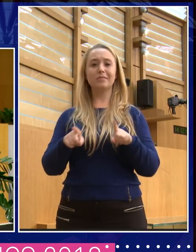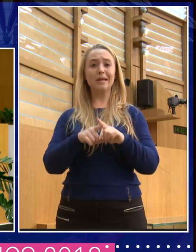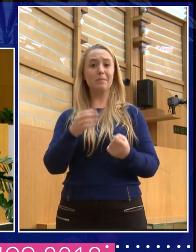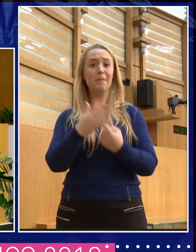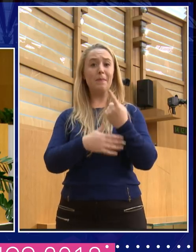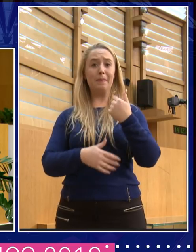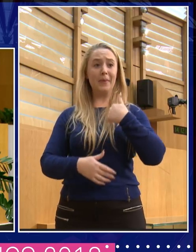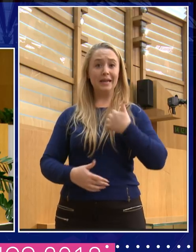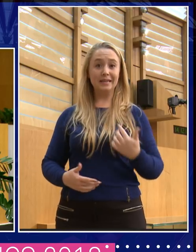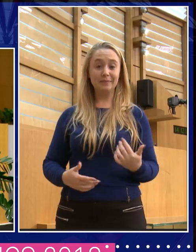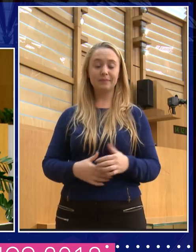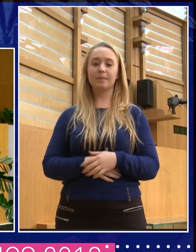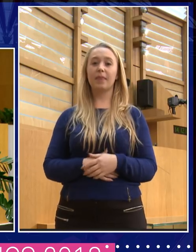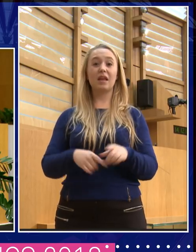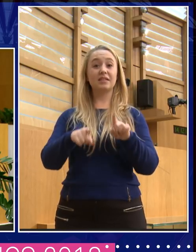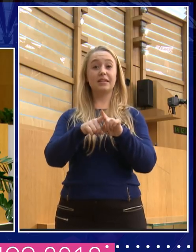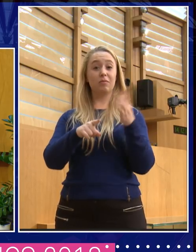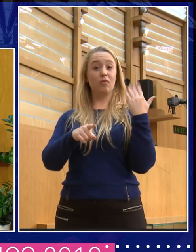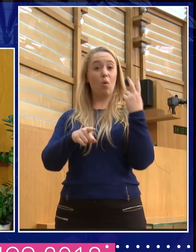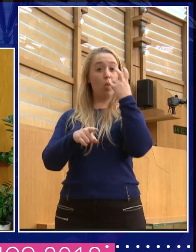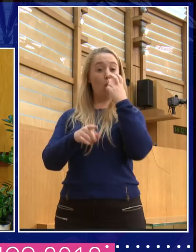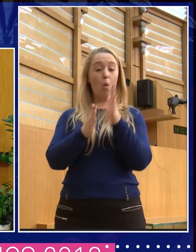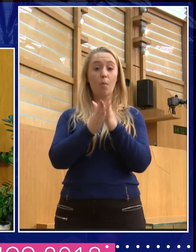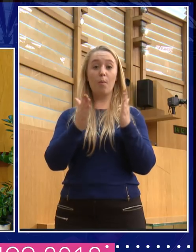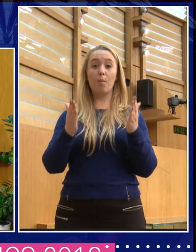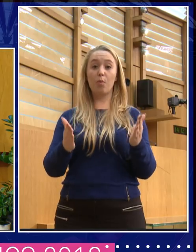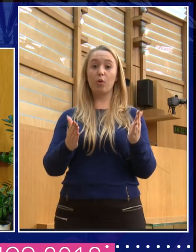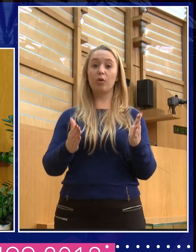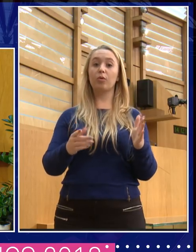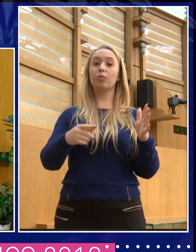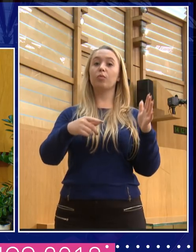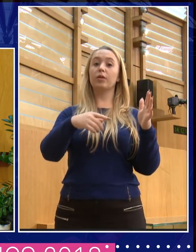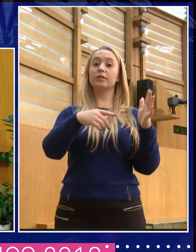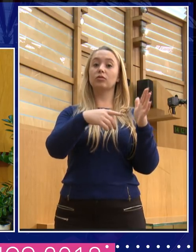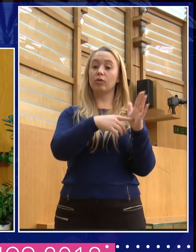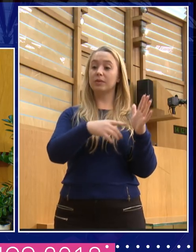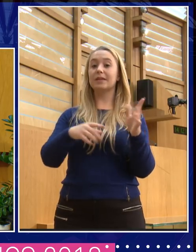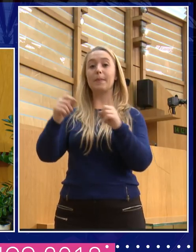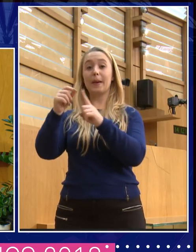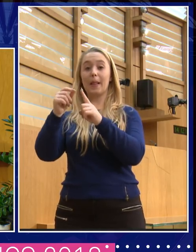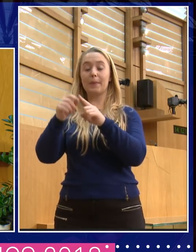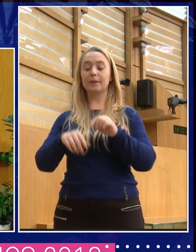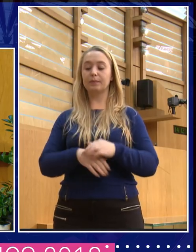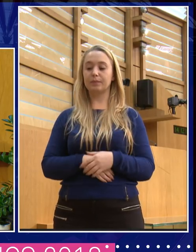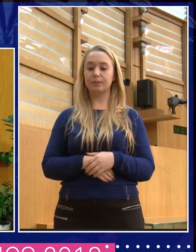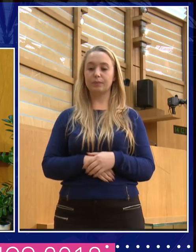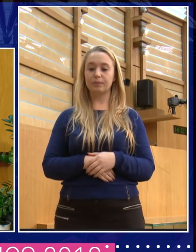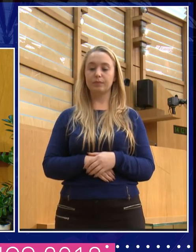Odysseus, Telemachus and Penelope. And you make a couple of political observations too, talking about modern day